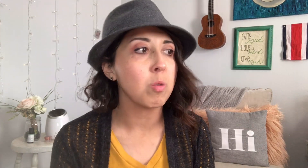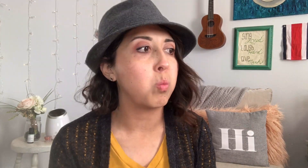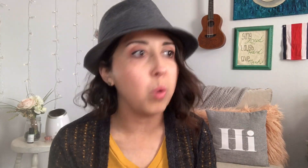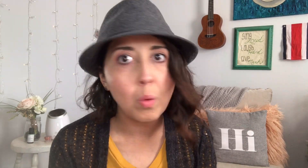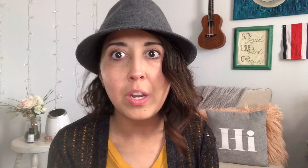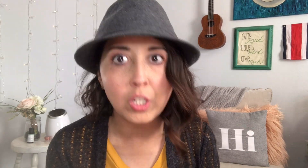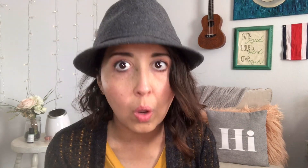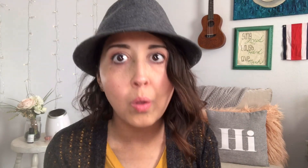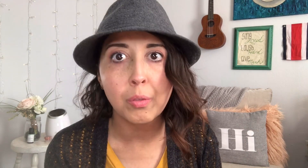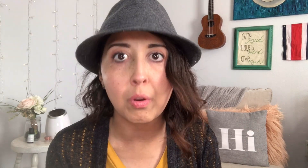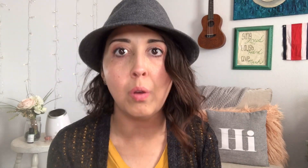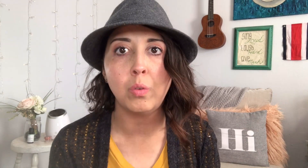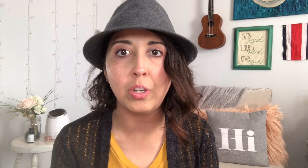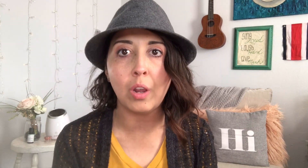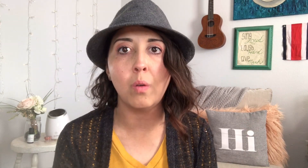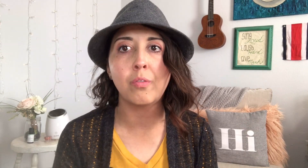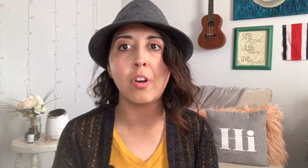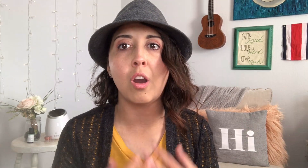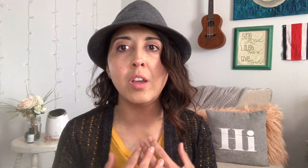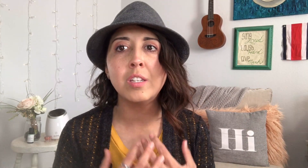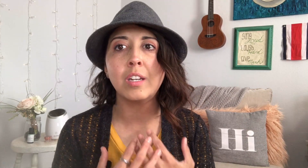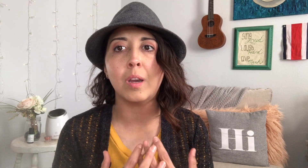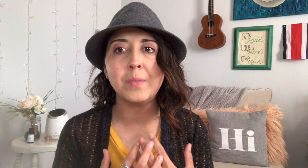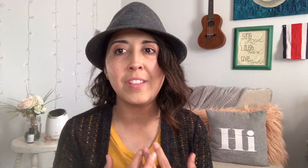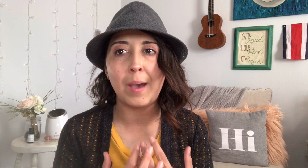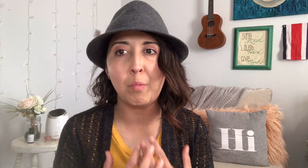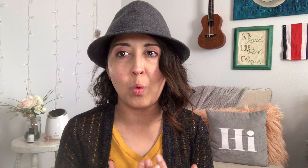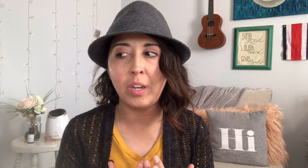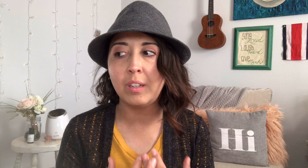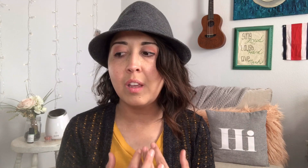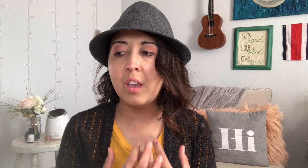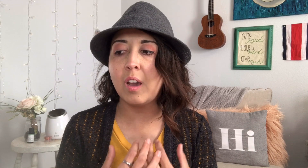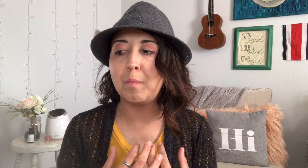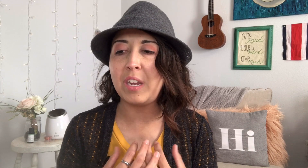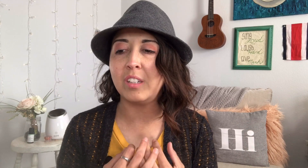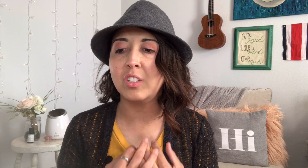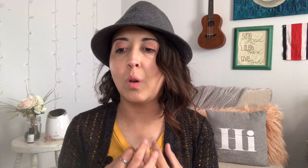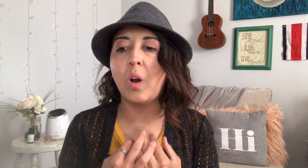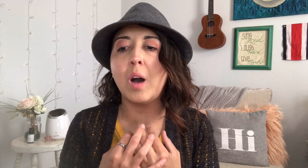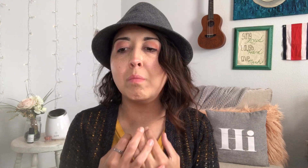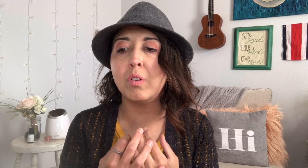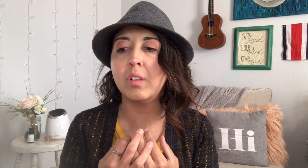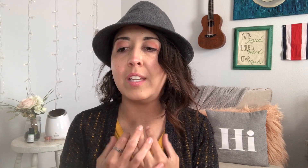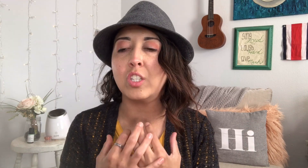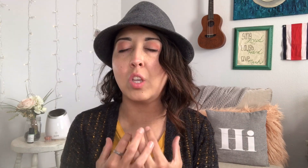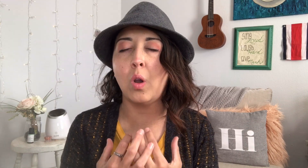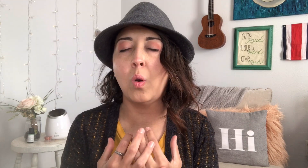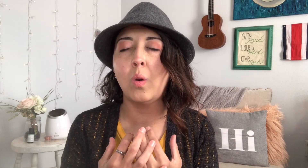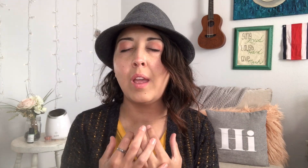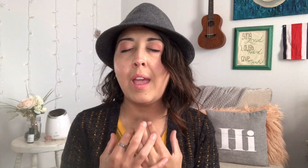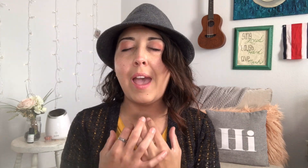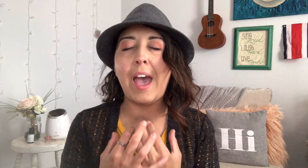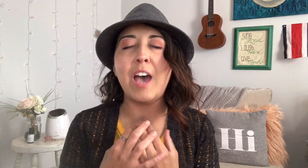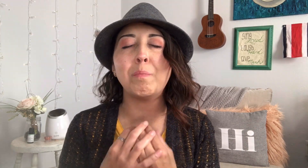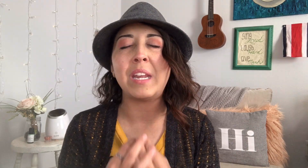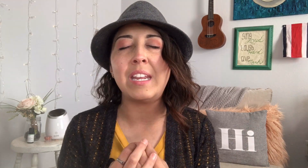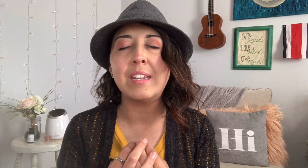what we go through you know for us to come to that point of being so humble and so at peace